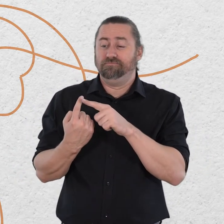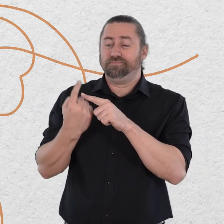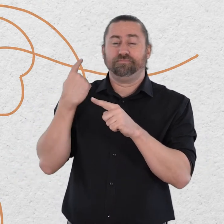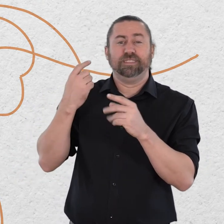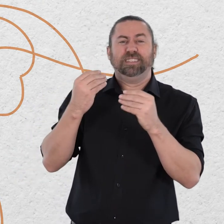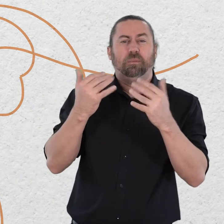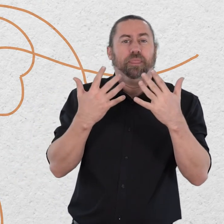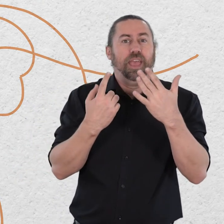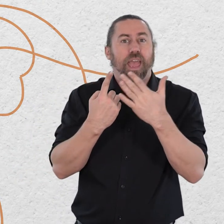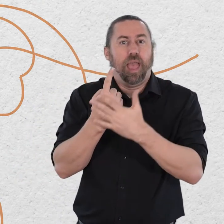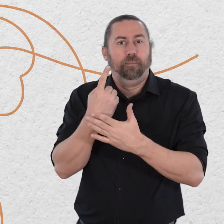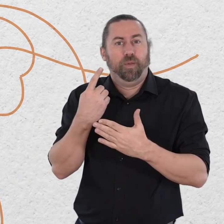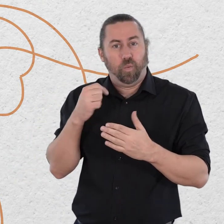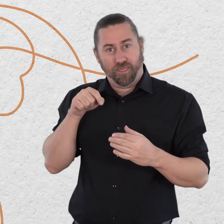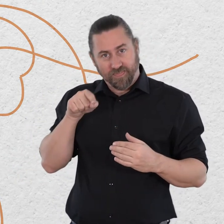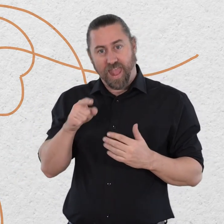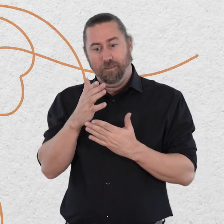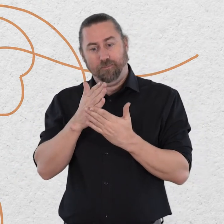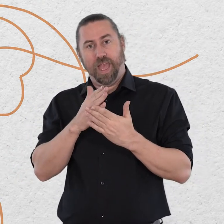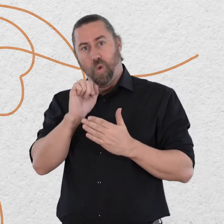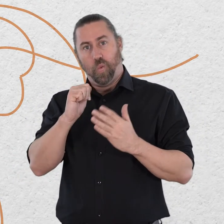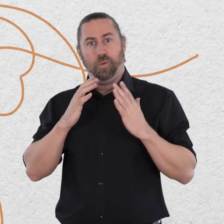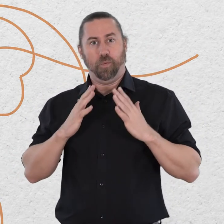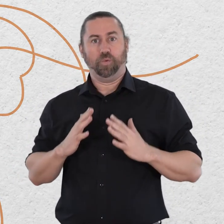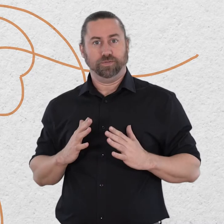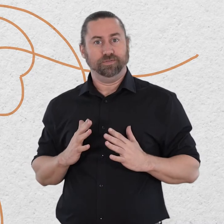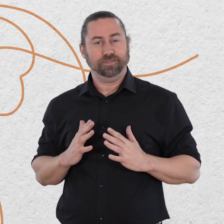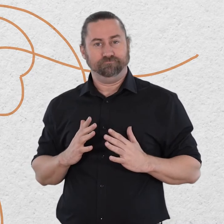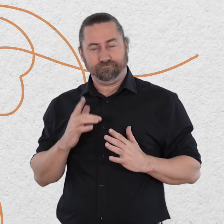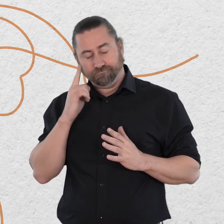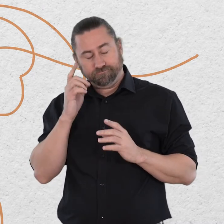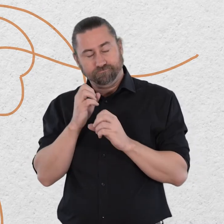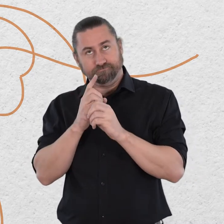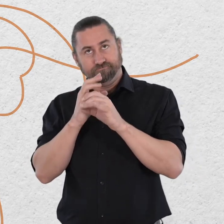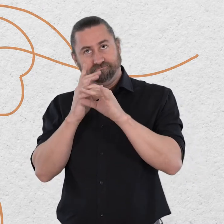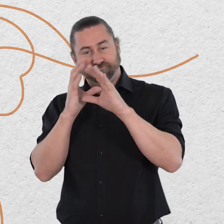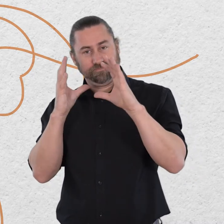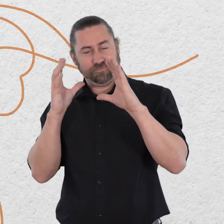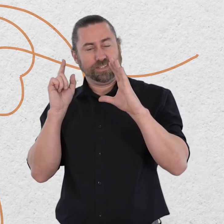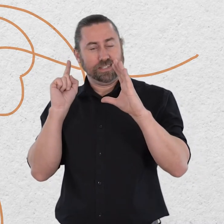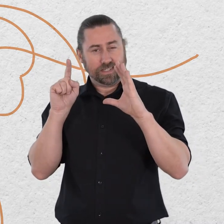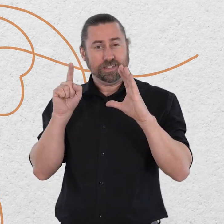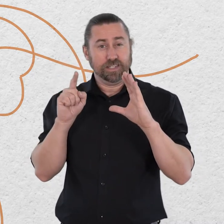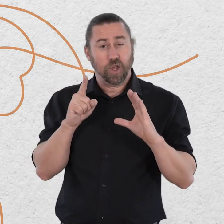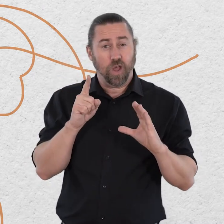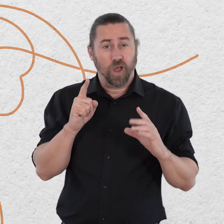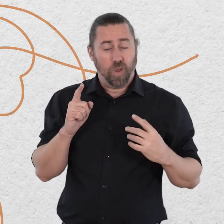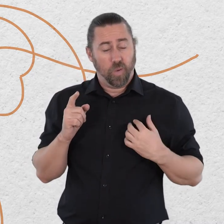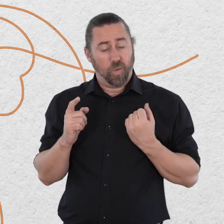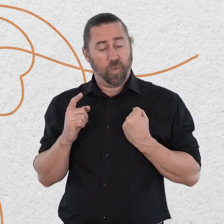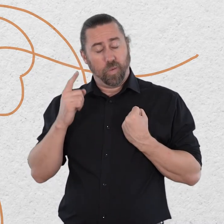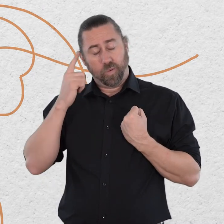with this part of the body and inviting you particularly the first time you practice this